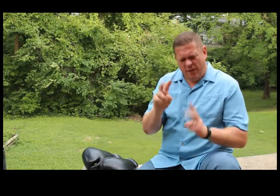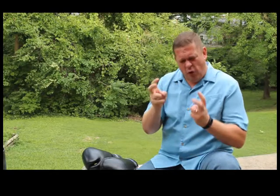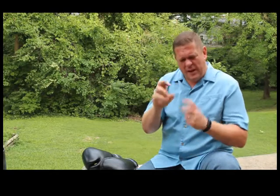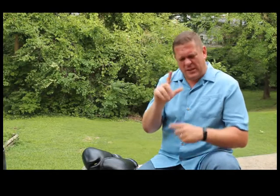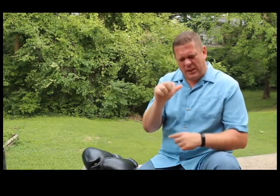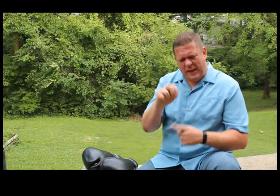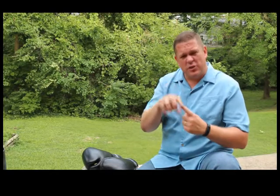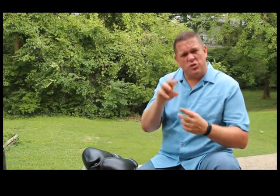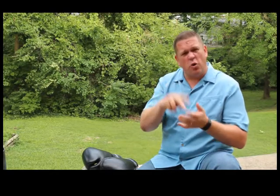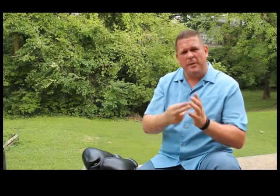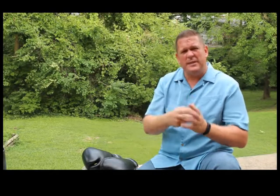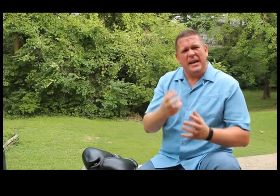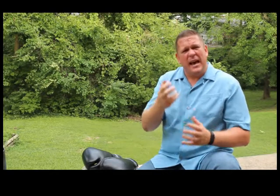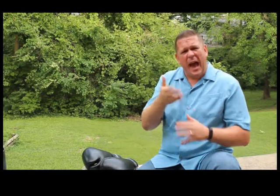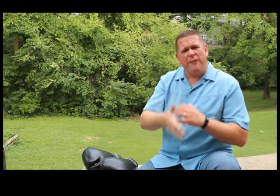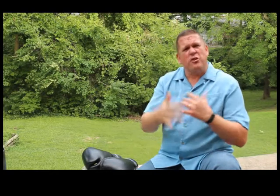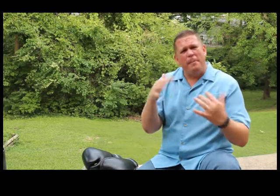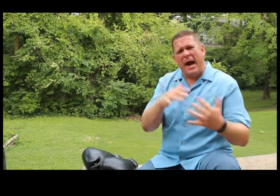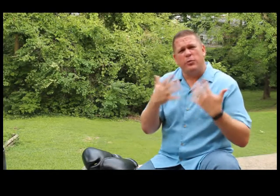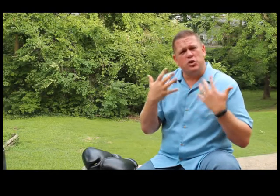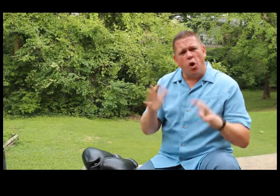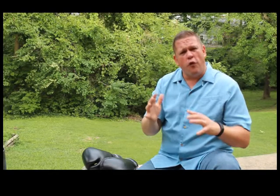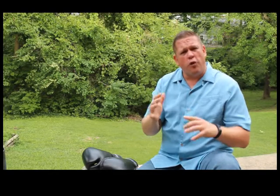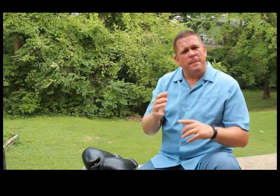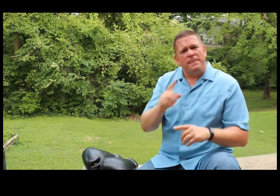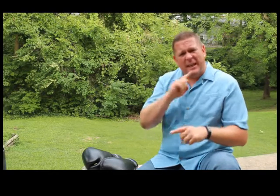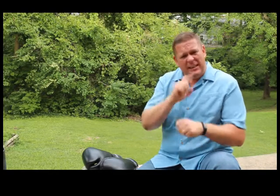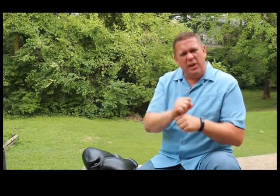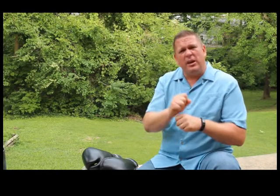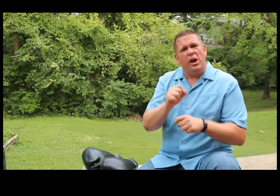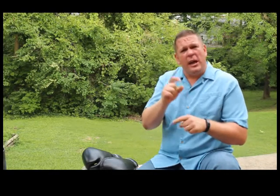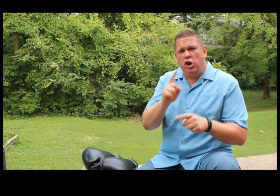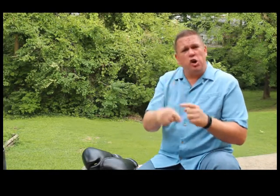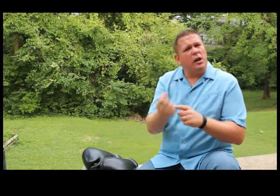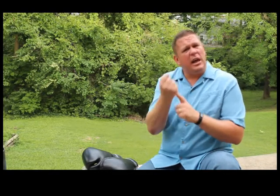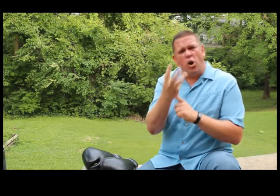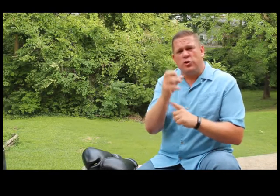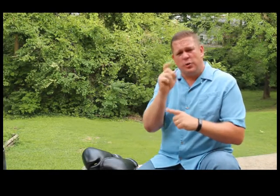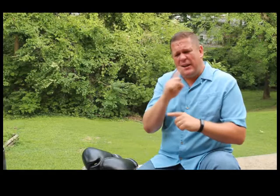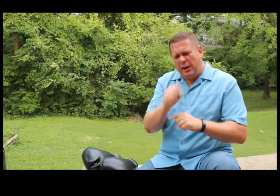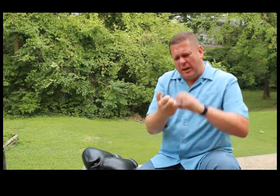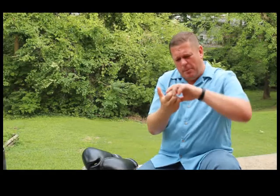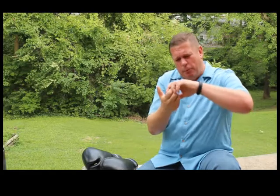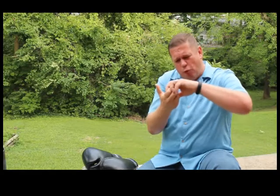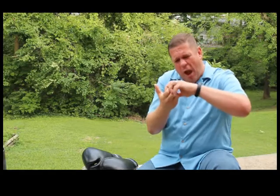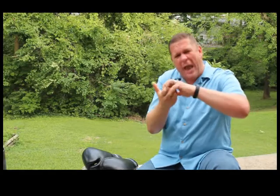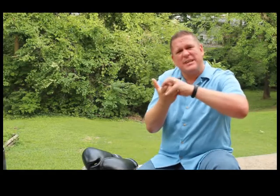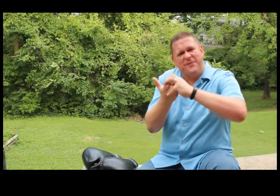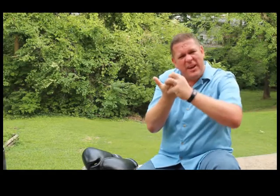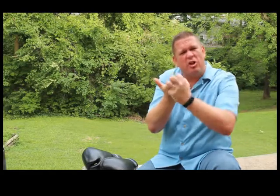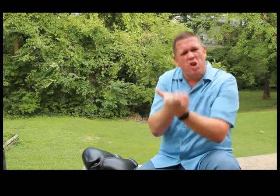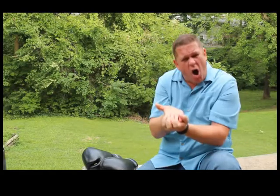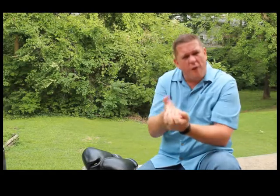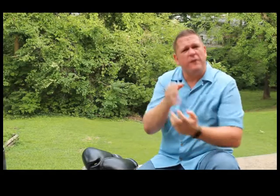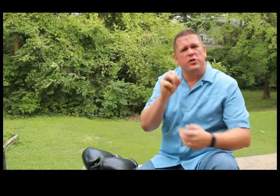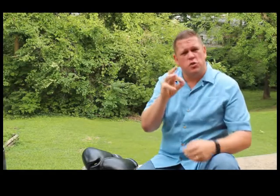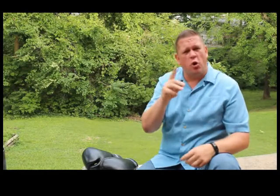phrase, claved to the sword, means after the battle was over, they literally, he could not let go of the sword. They literally had to pry his fingers off of the sword